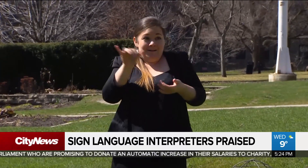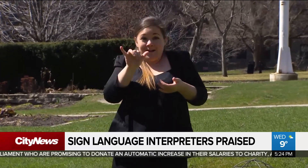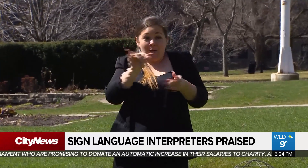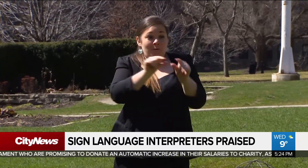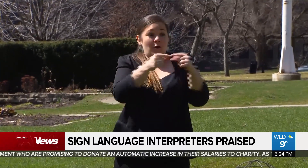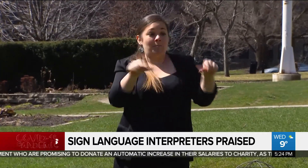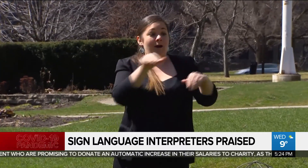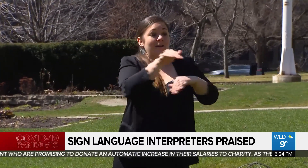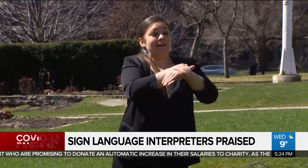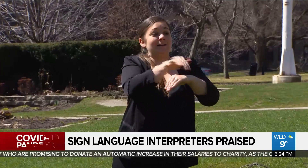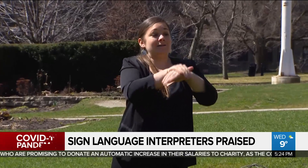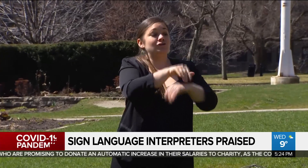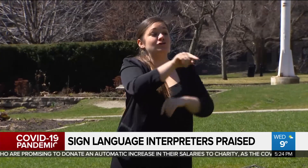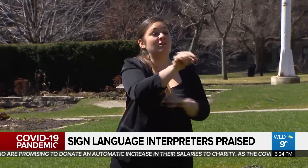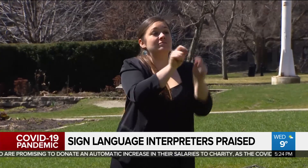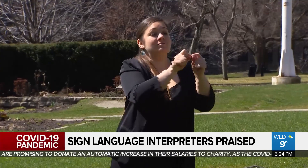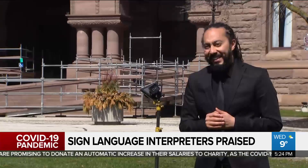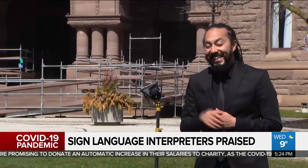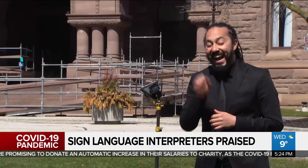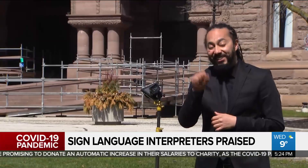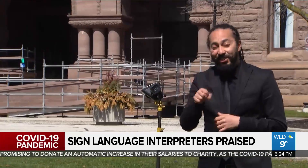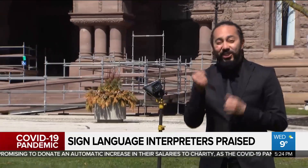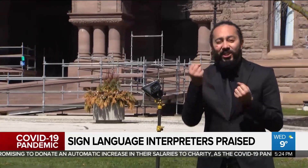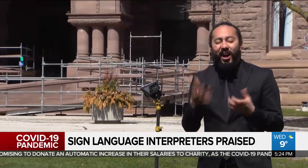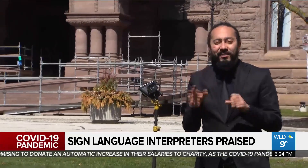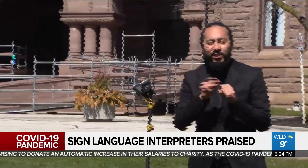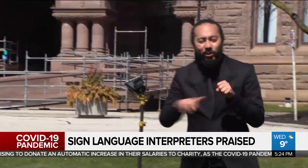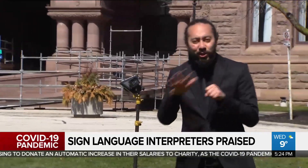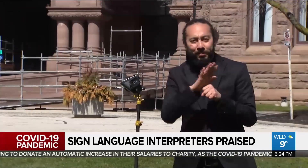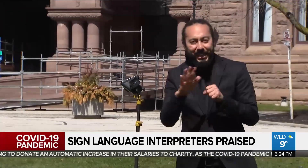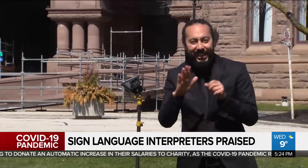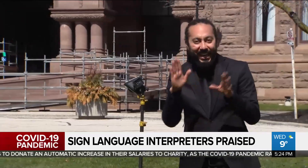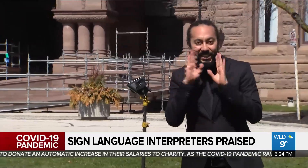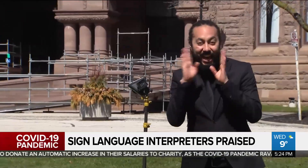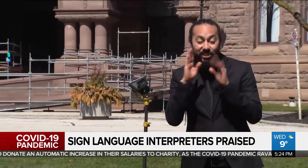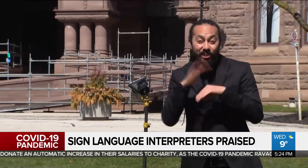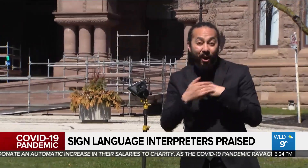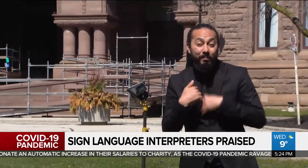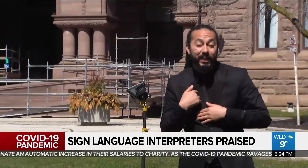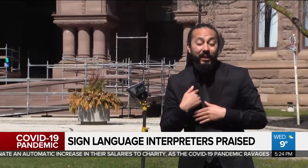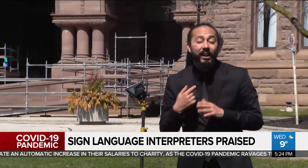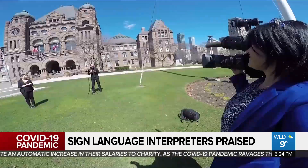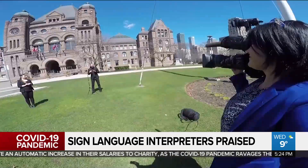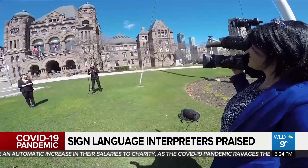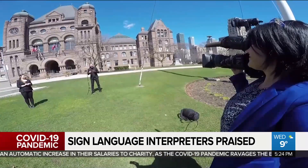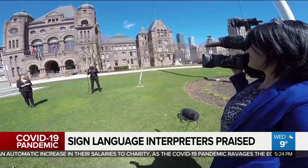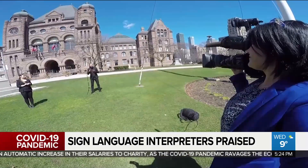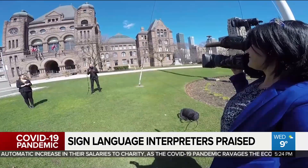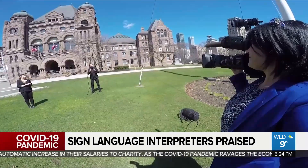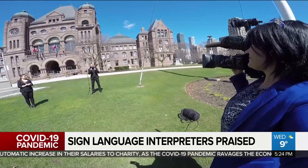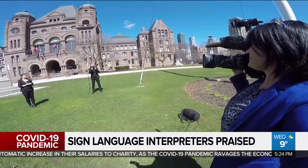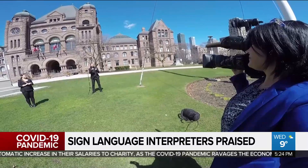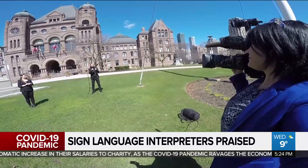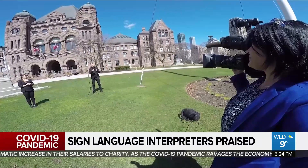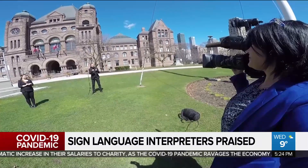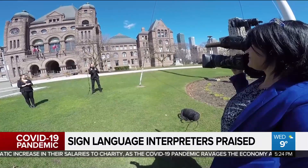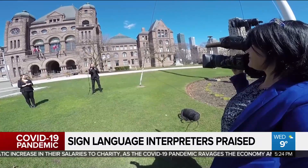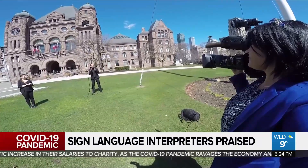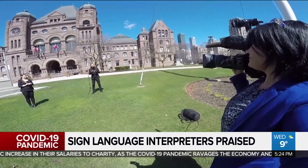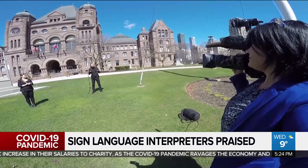sure people are understanding our tone. Yes, there's a lot of social media attention on me. And that's all great. But what's really